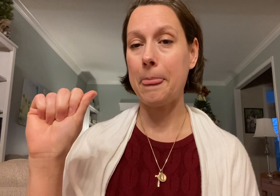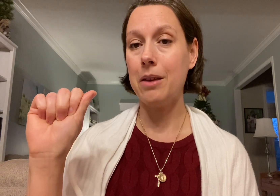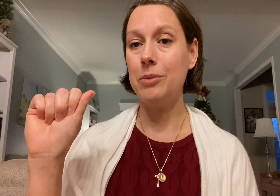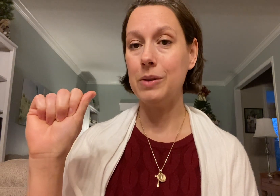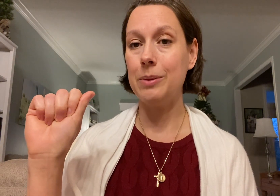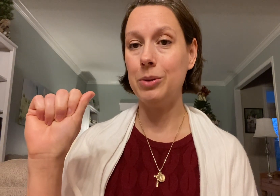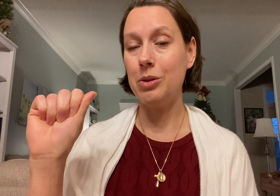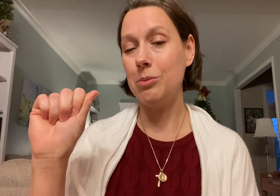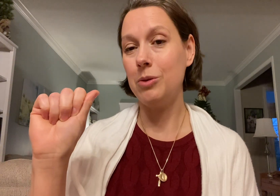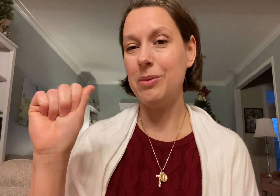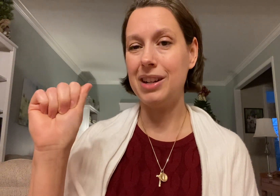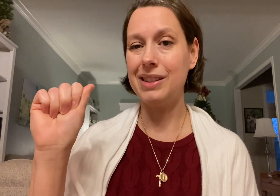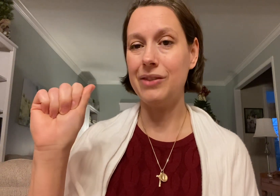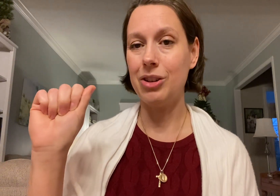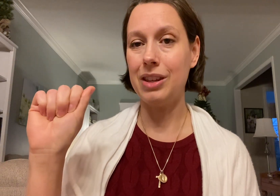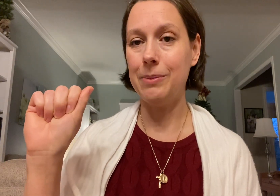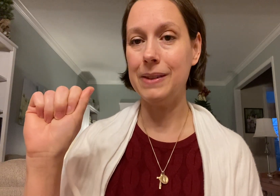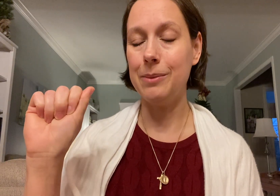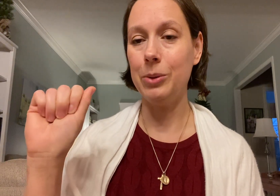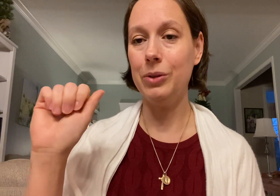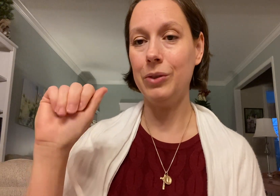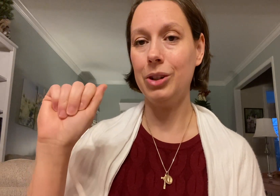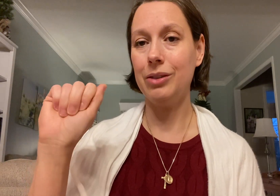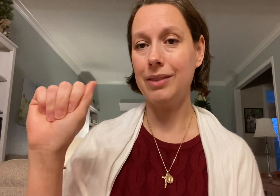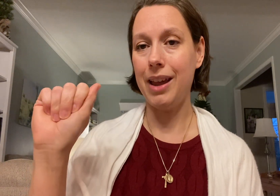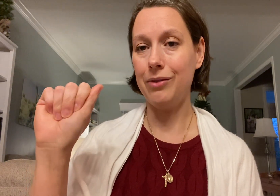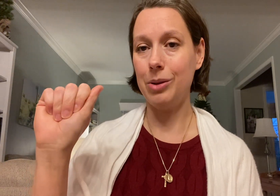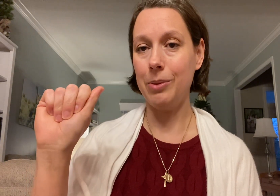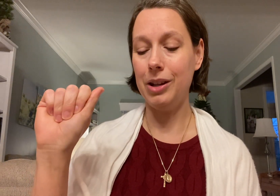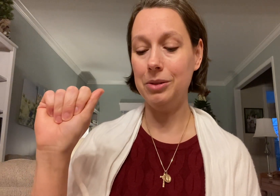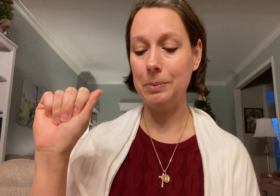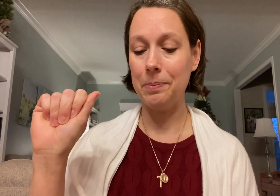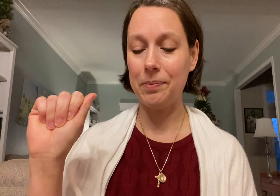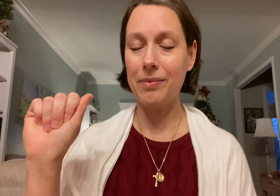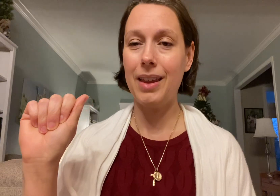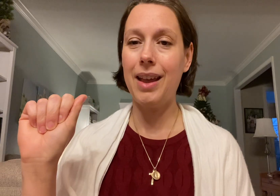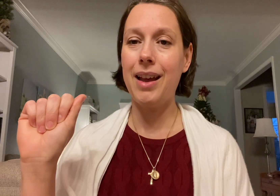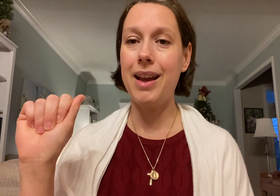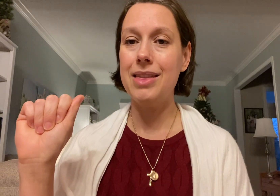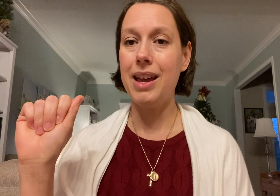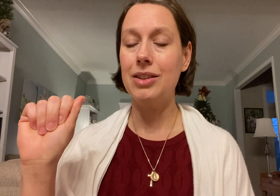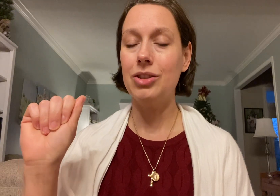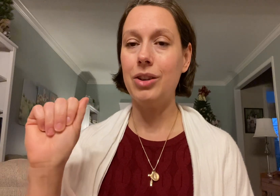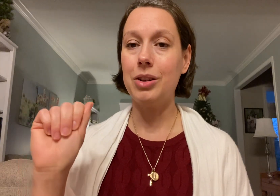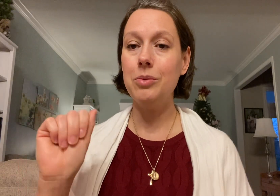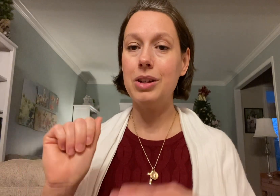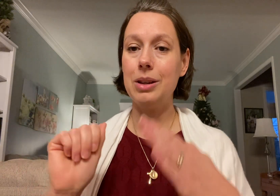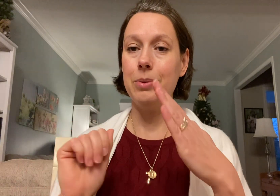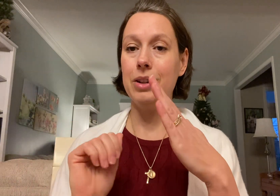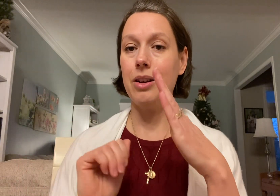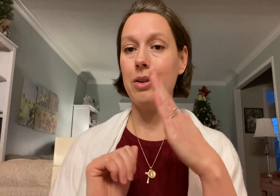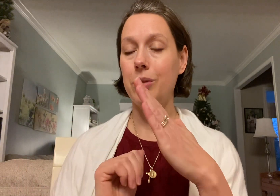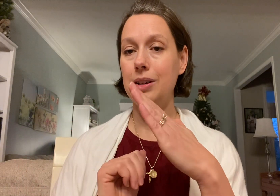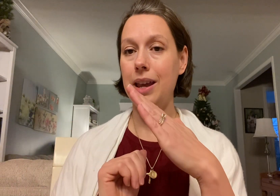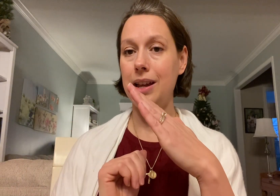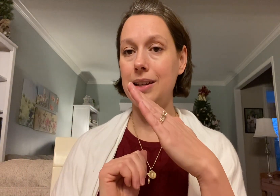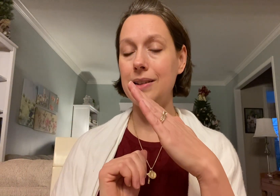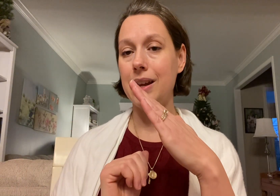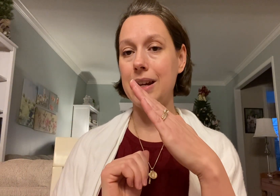Most people know the movie, but I just figured keep it simple for A for Apollo. And then shuttle, we're going to put our one hand at an